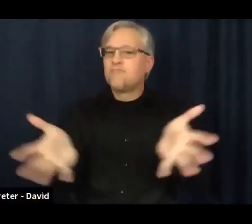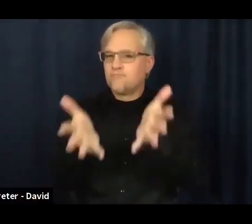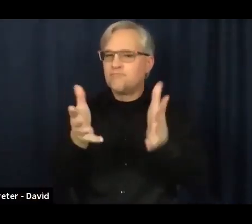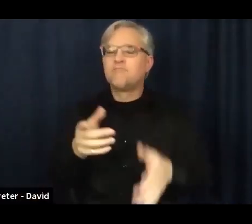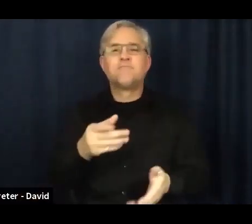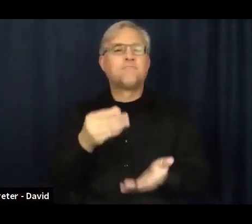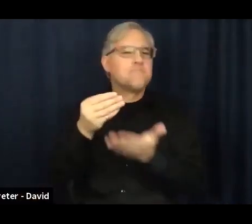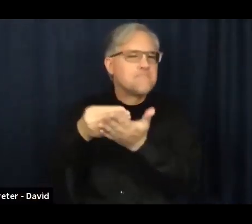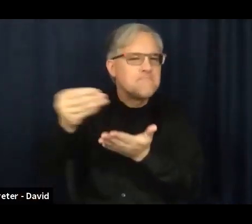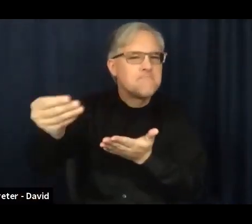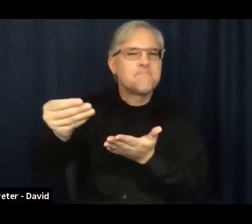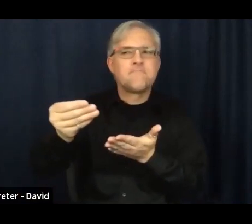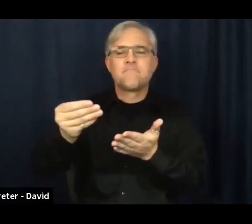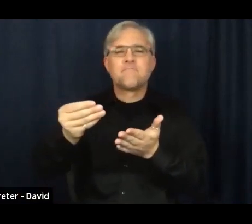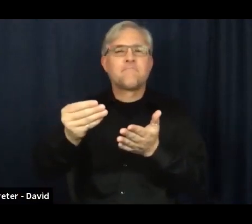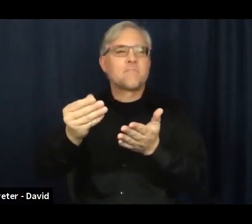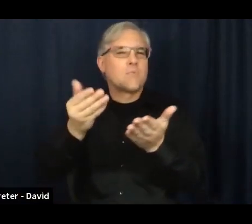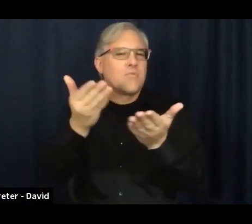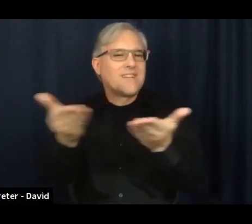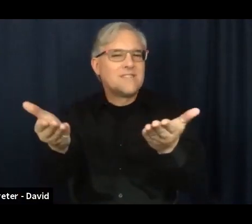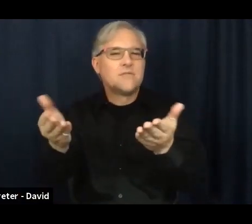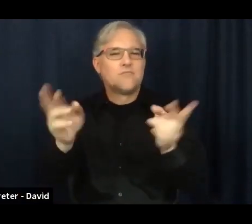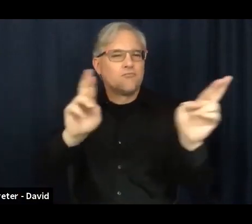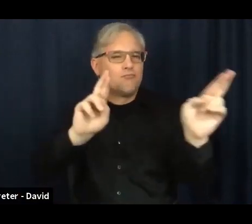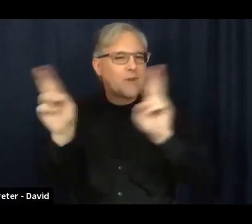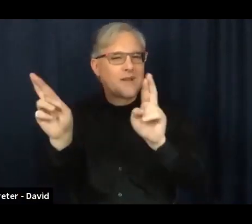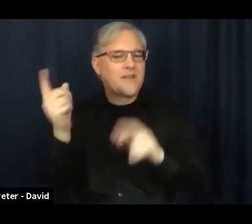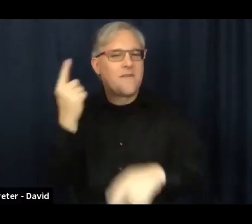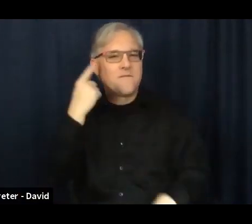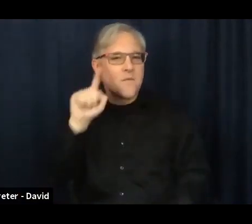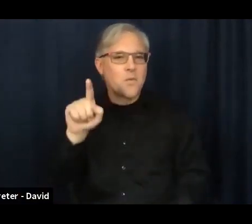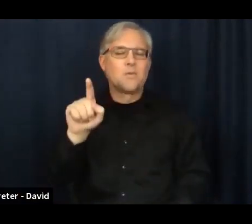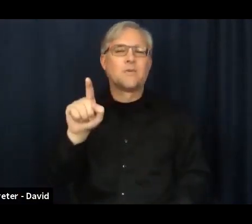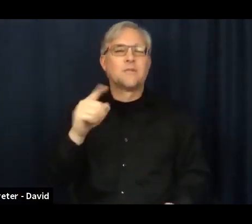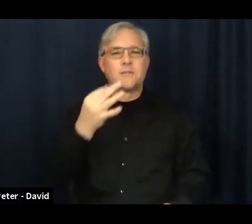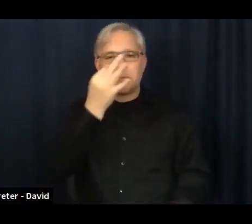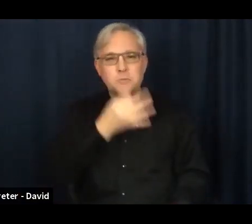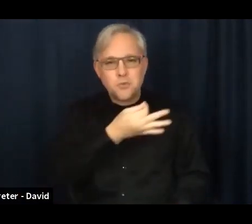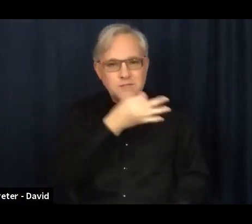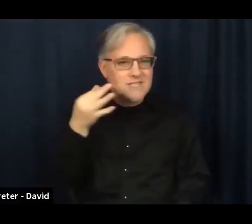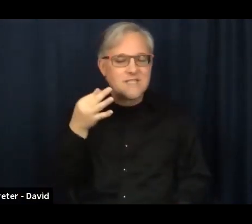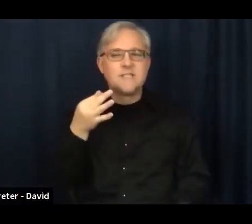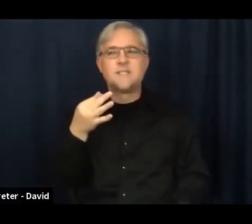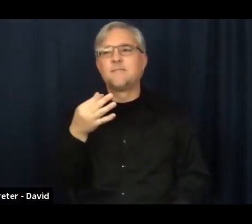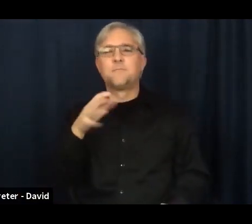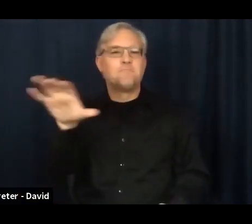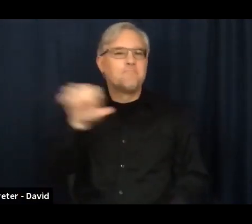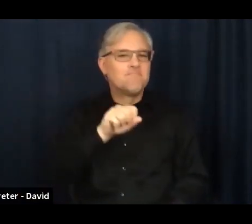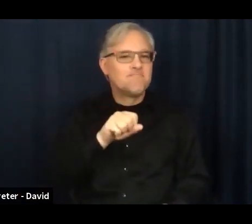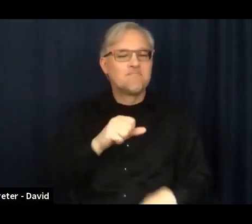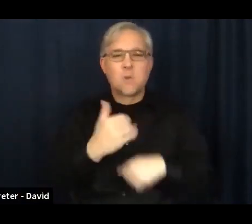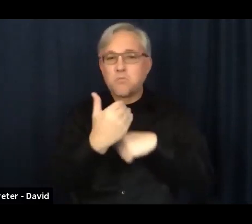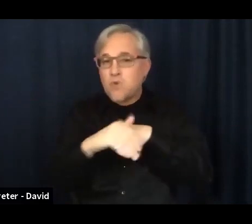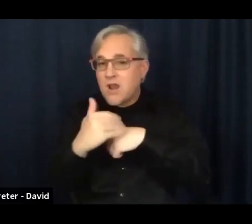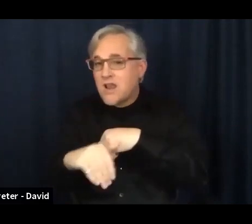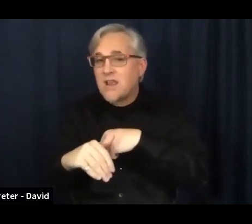communion. So collect some bread and wine or some juice, enough for who is in the room.